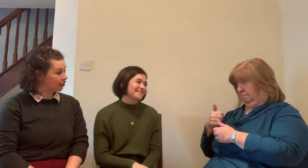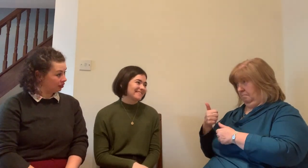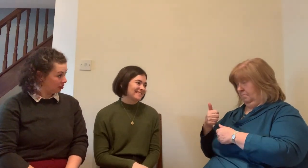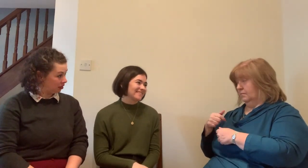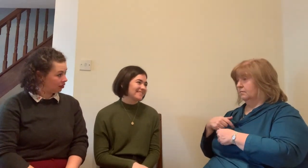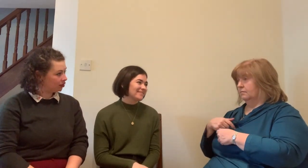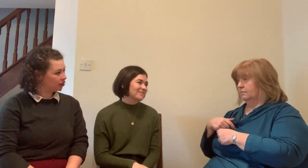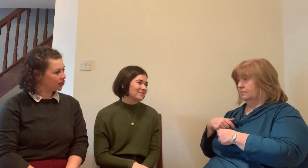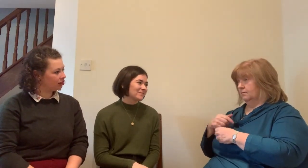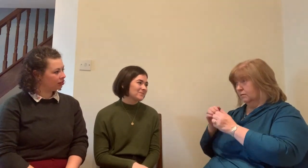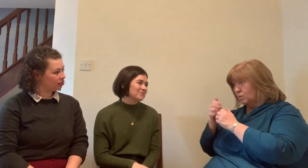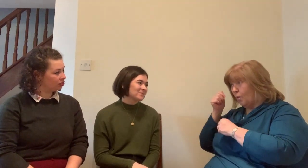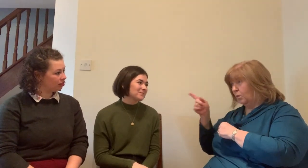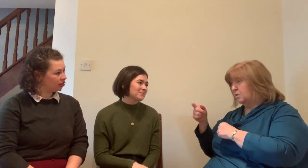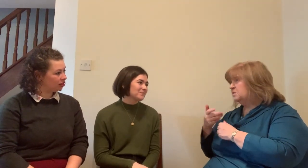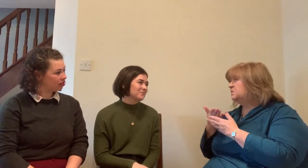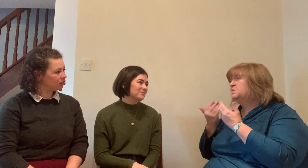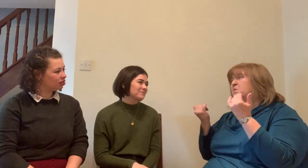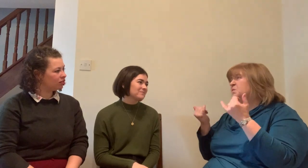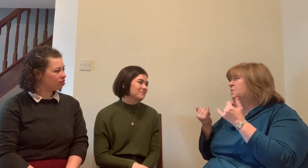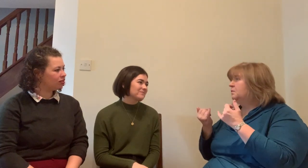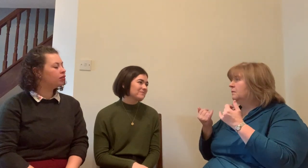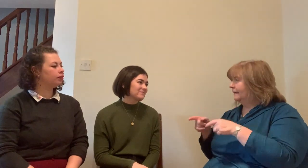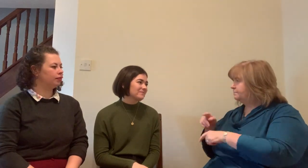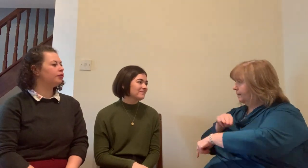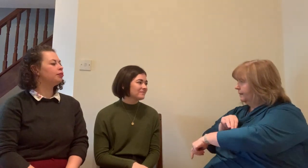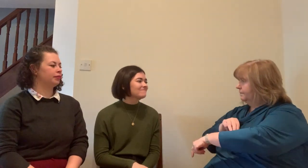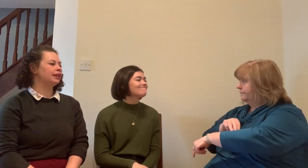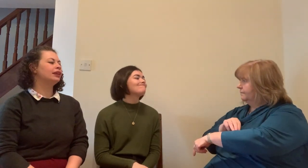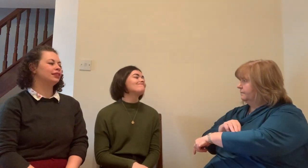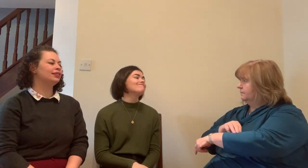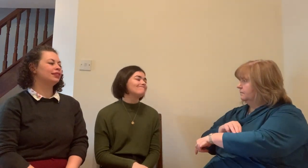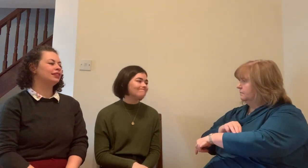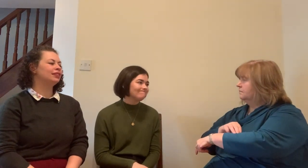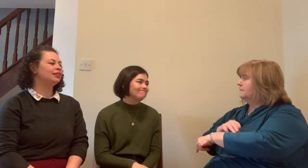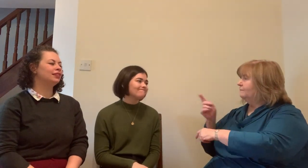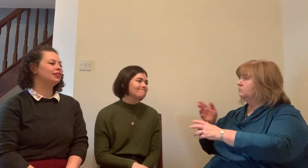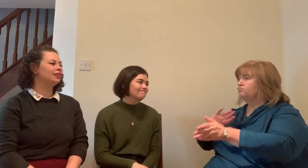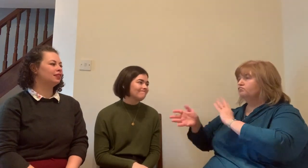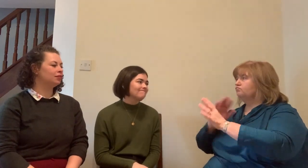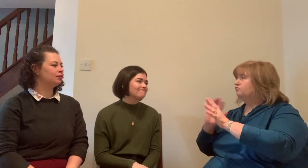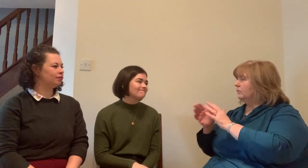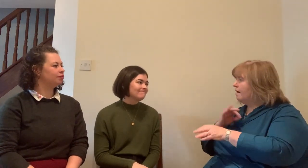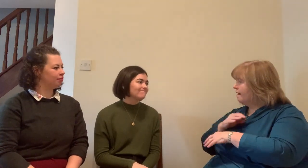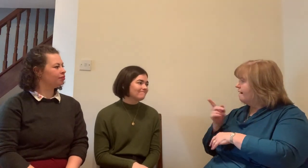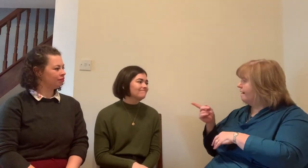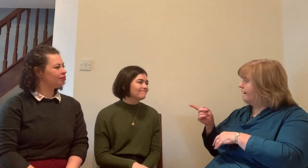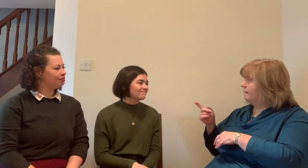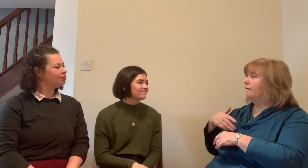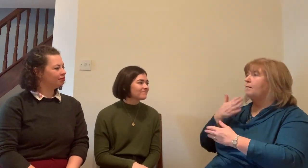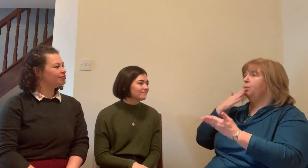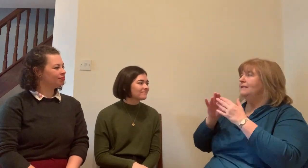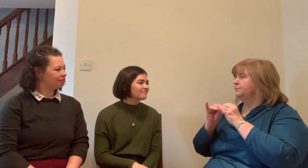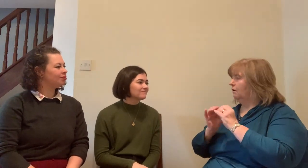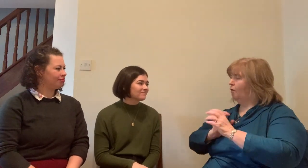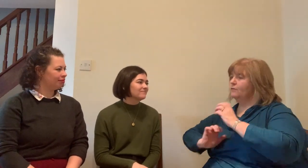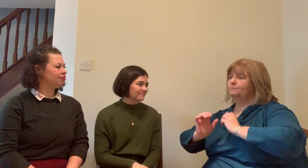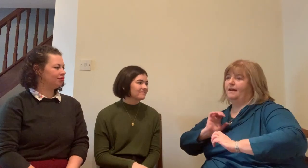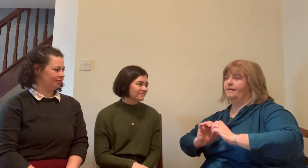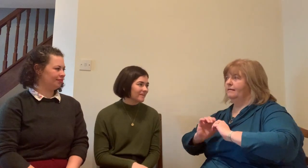I've had some really gorgeous experiences and then I've had some experiences that have been quite difficult to be honest and have been